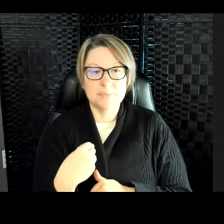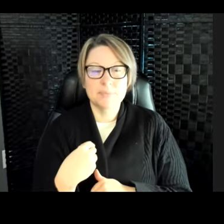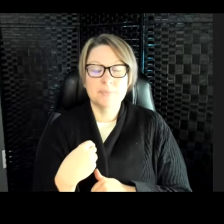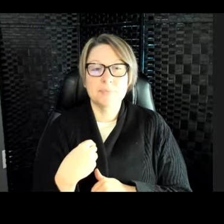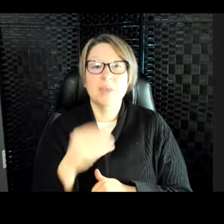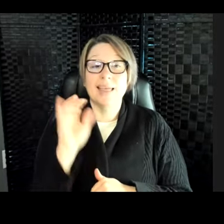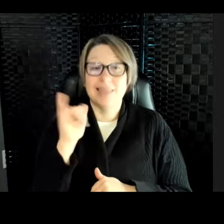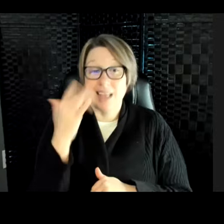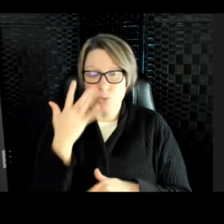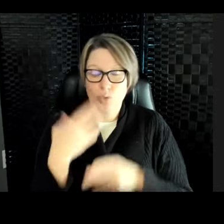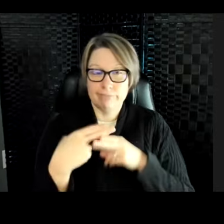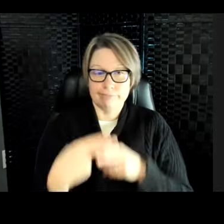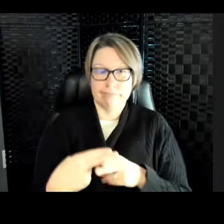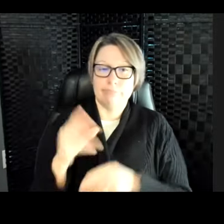call it coral bleaching.